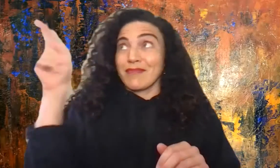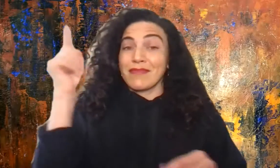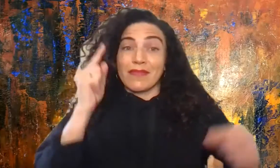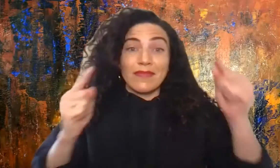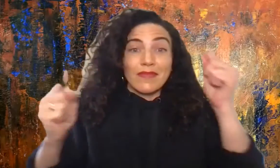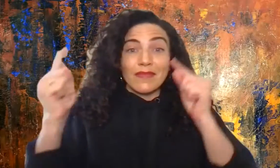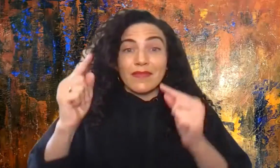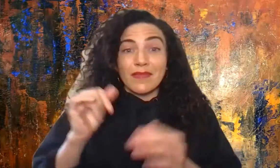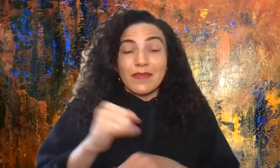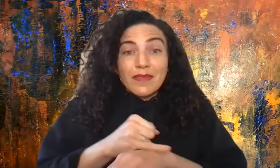their home.